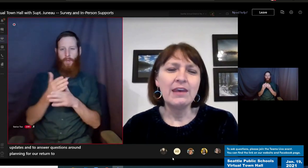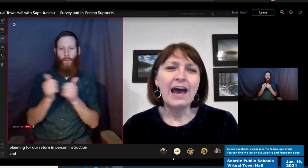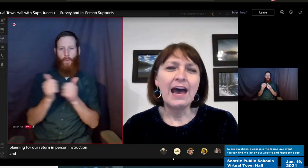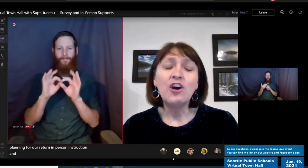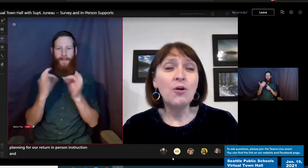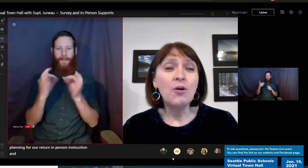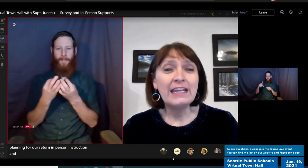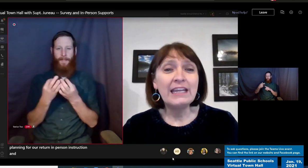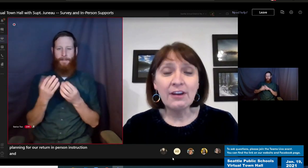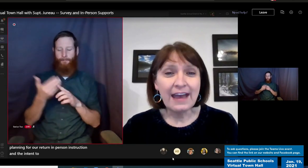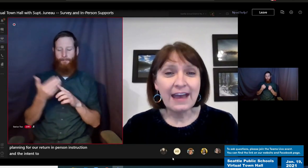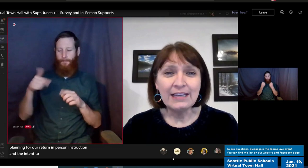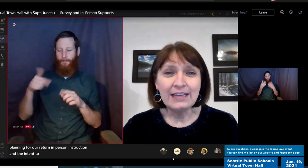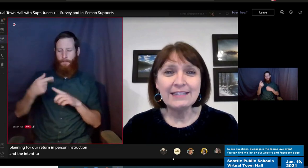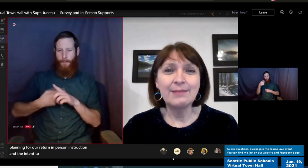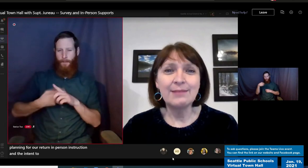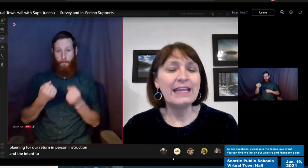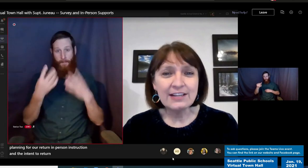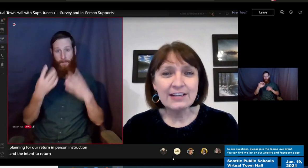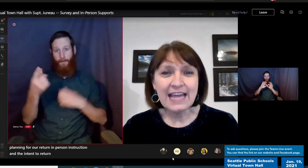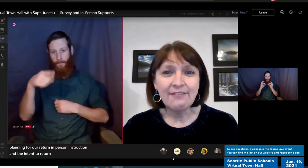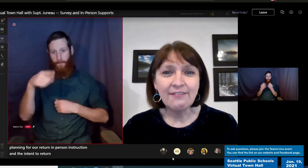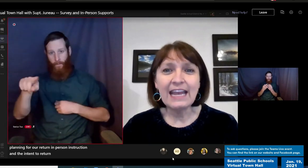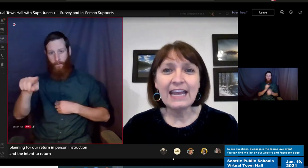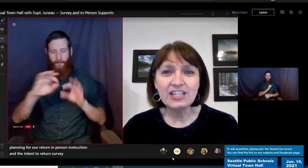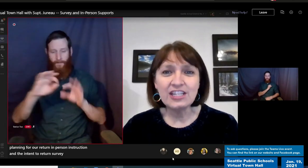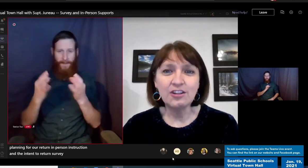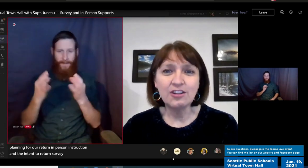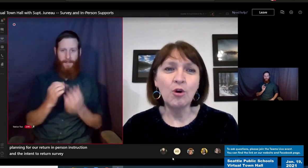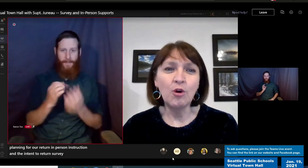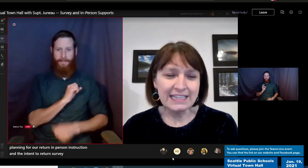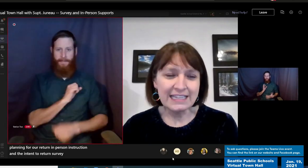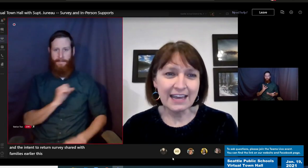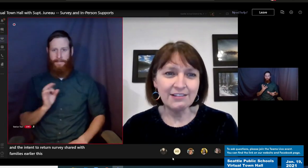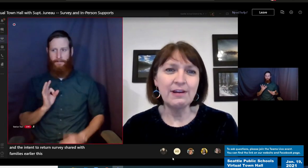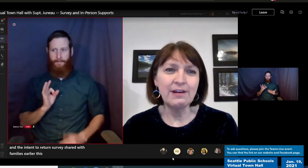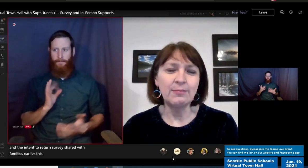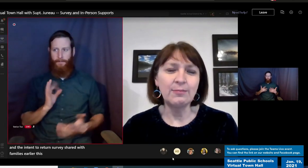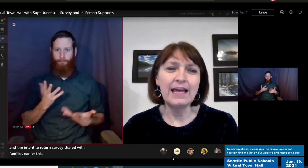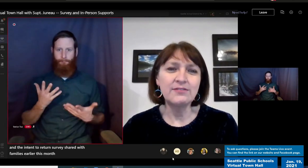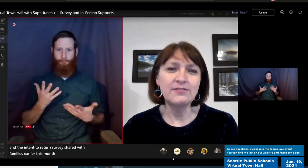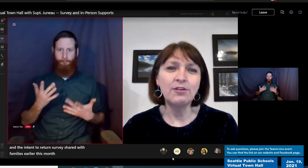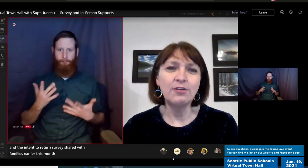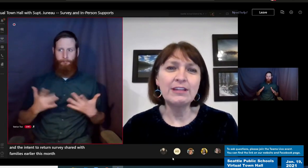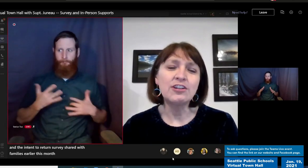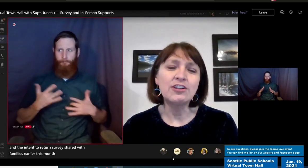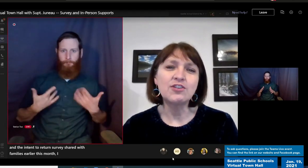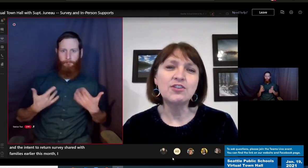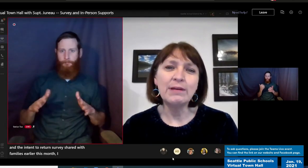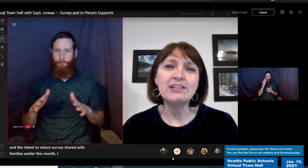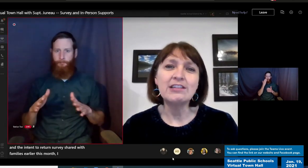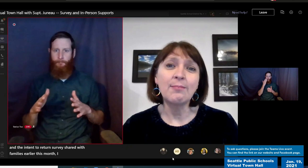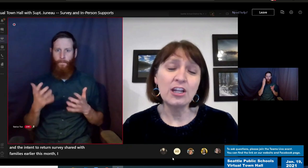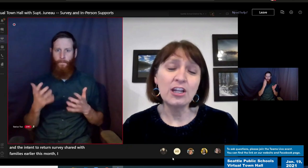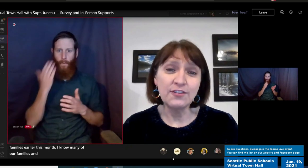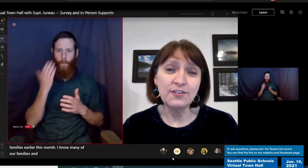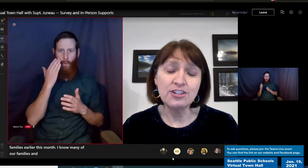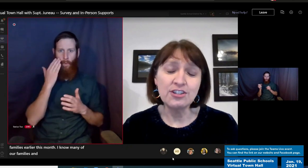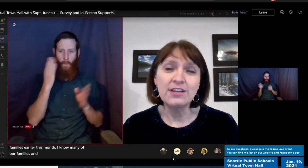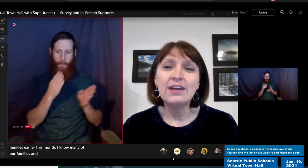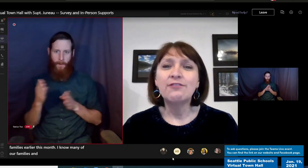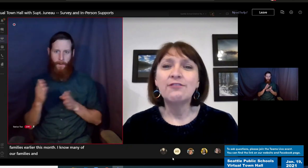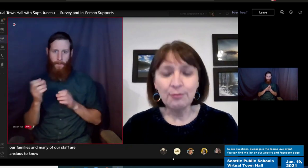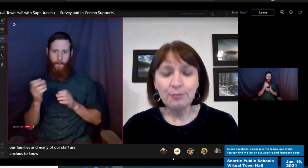I know many of our families and many of our staff are anxious to know more details around our plans for our return to school buildings on March 1st